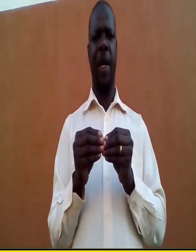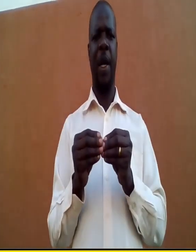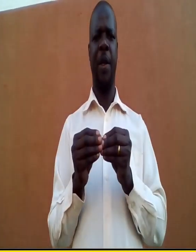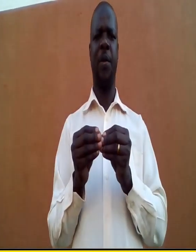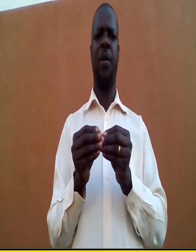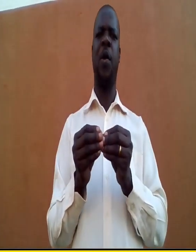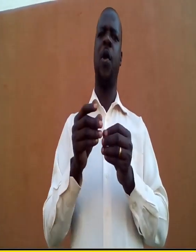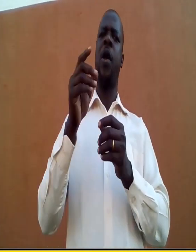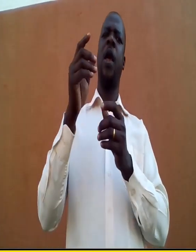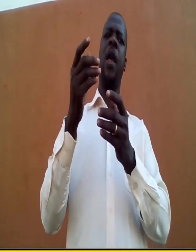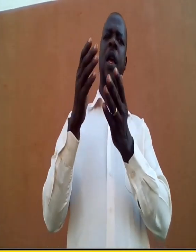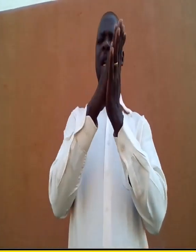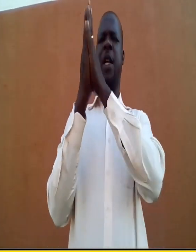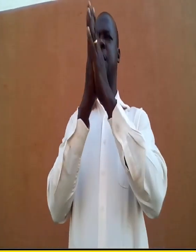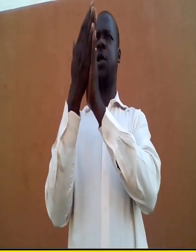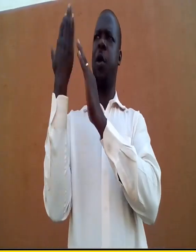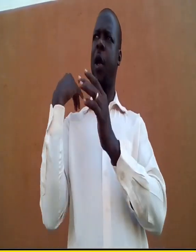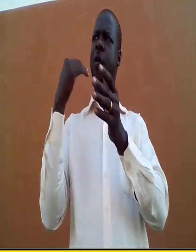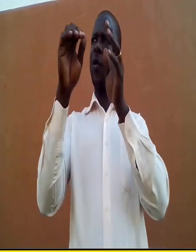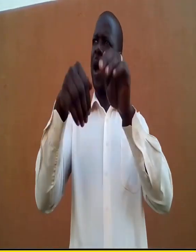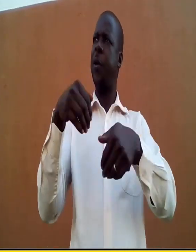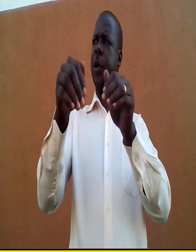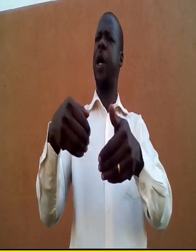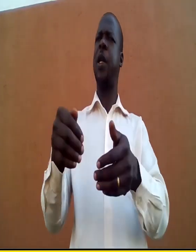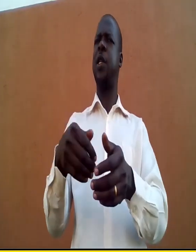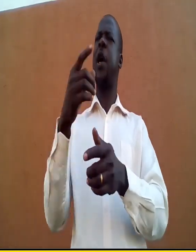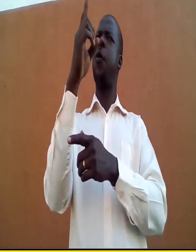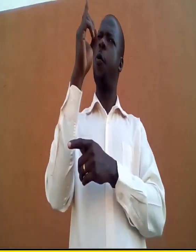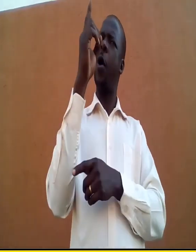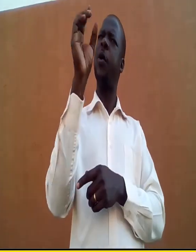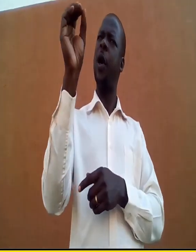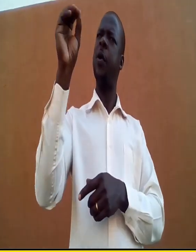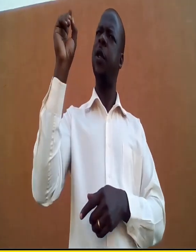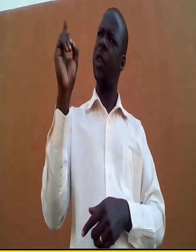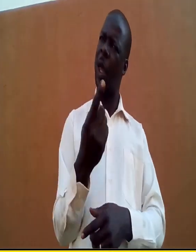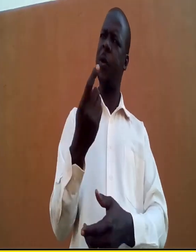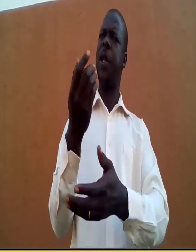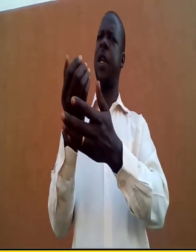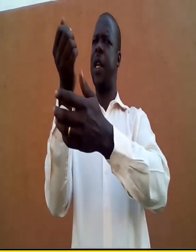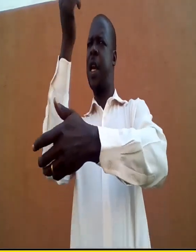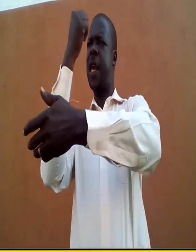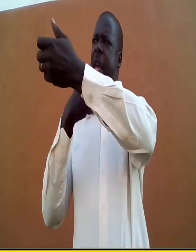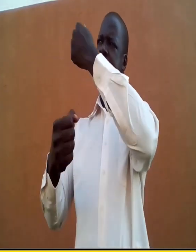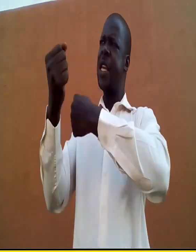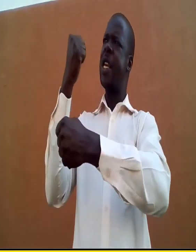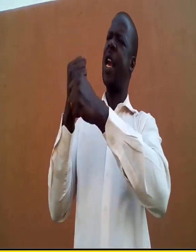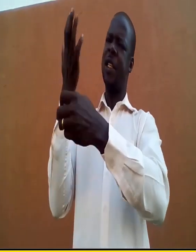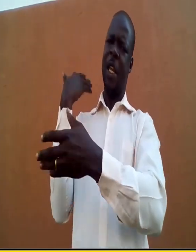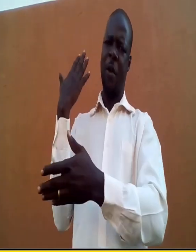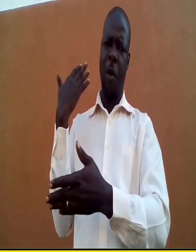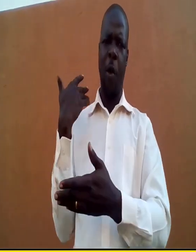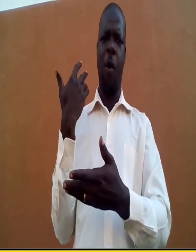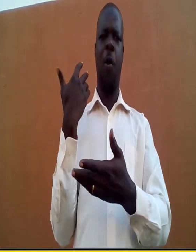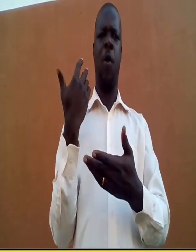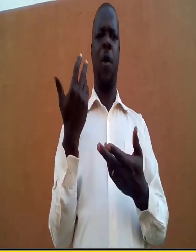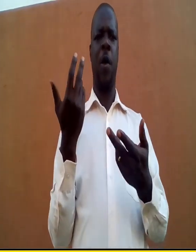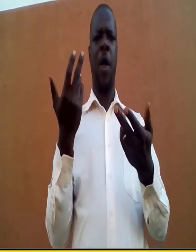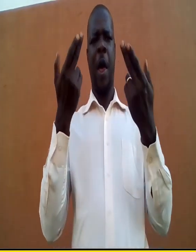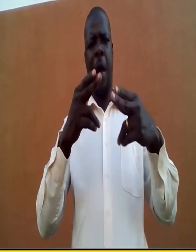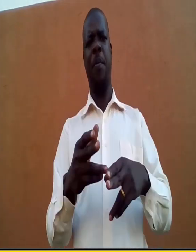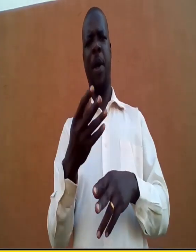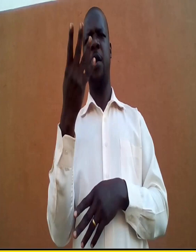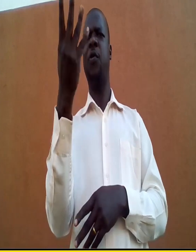In summary, therefore, the history of agriculture, 100